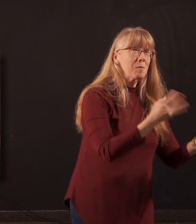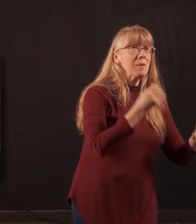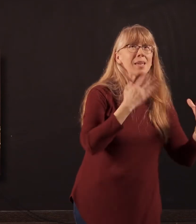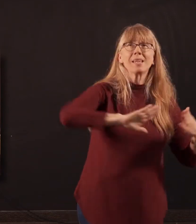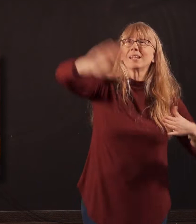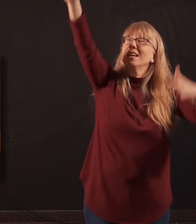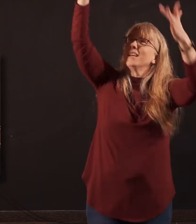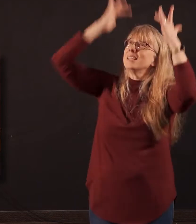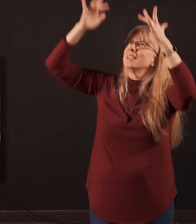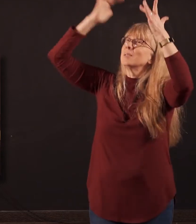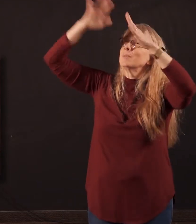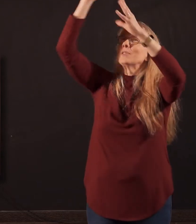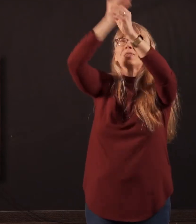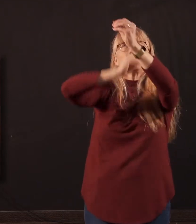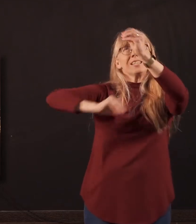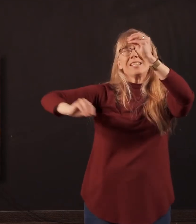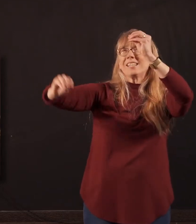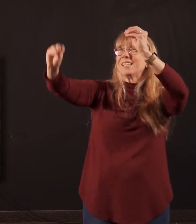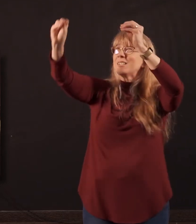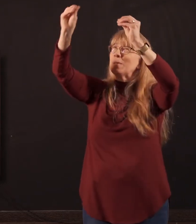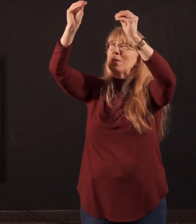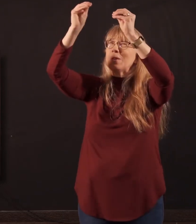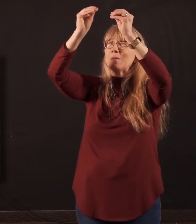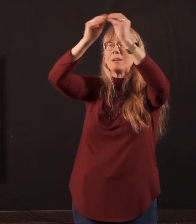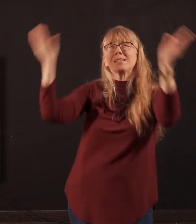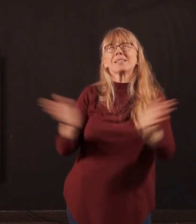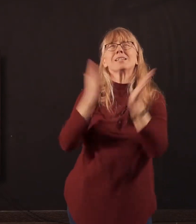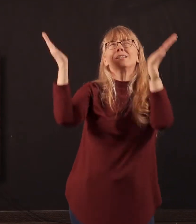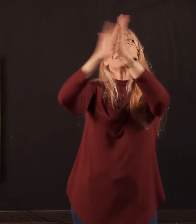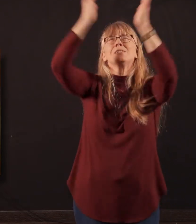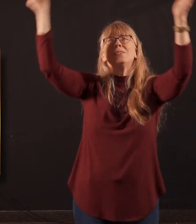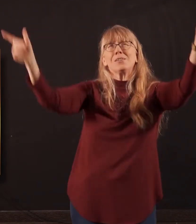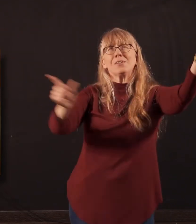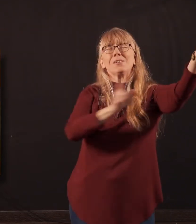many His mercy is more Praise the Lord